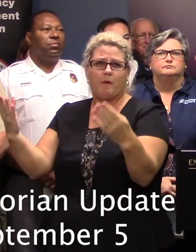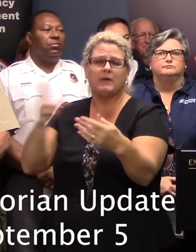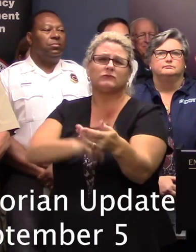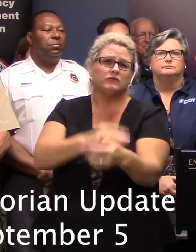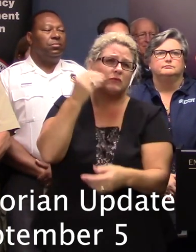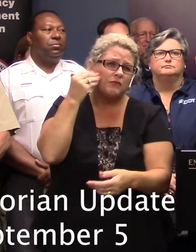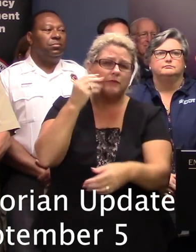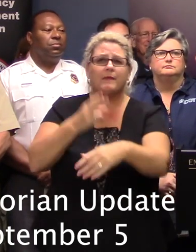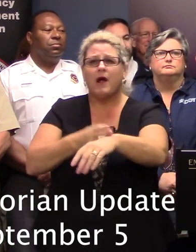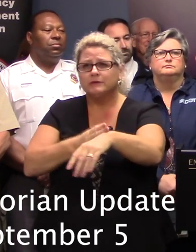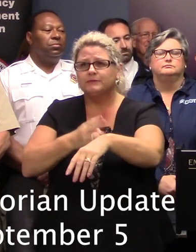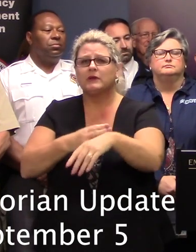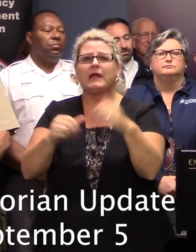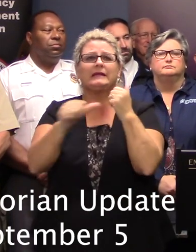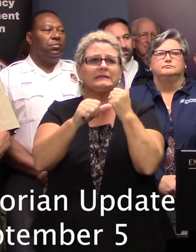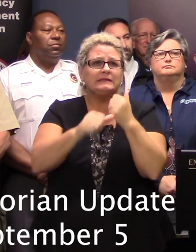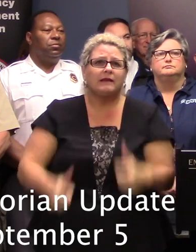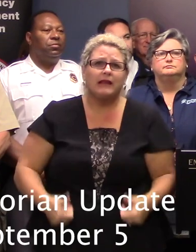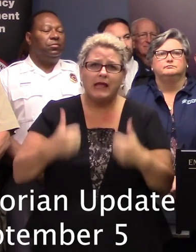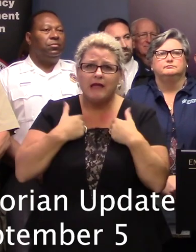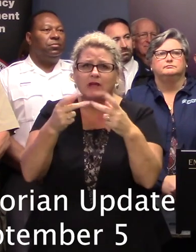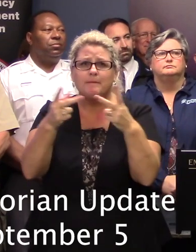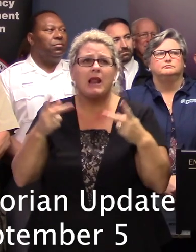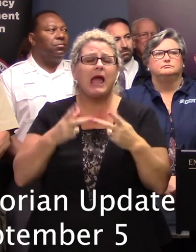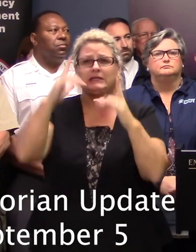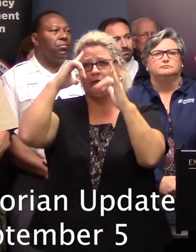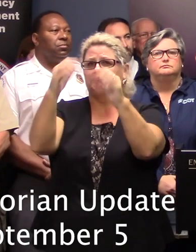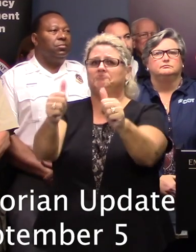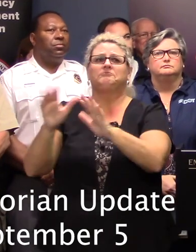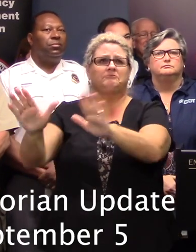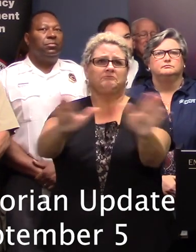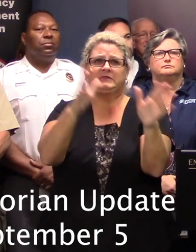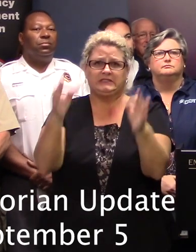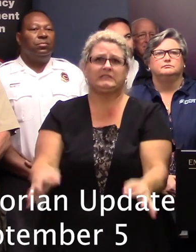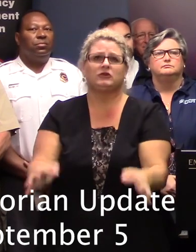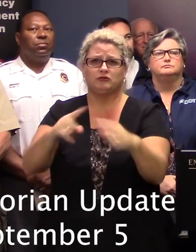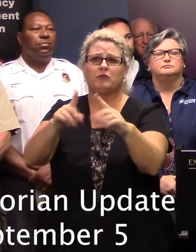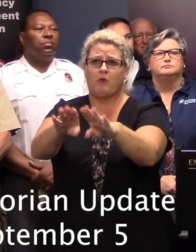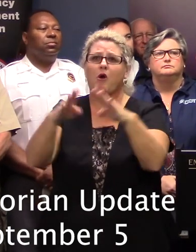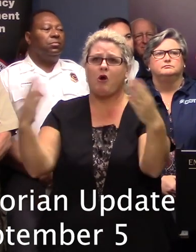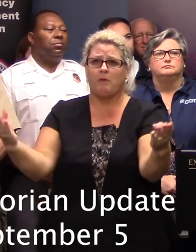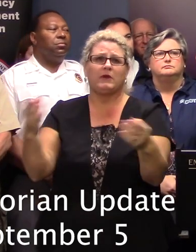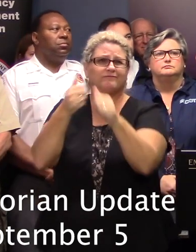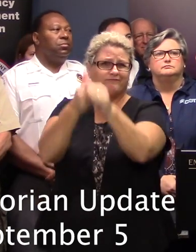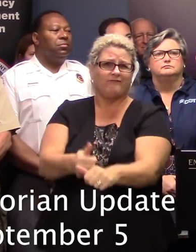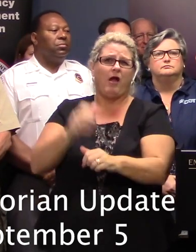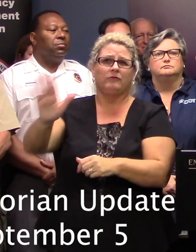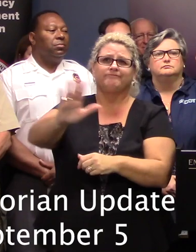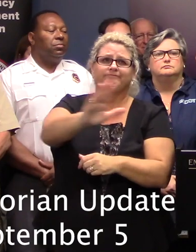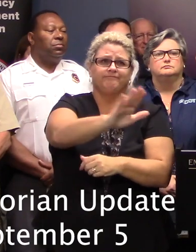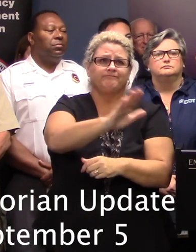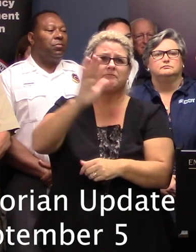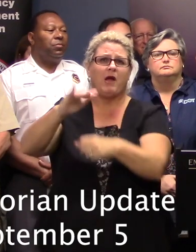hospitals, assisted living facilities may open back as they deem appropriate under the direction of the local